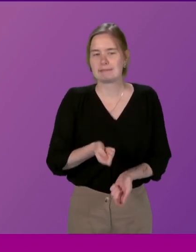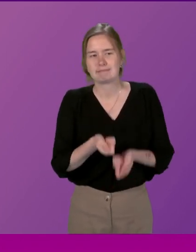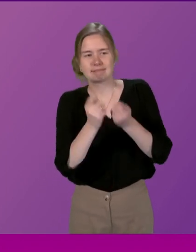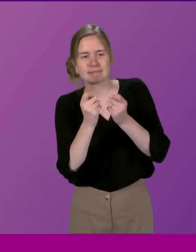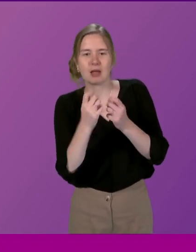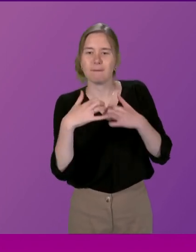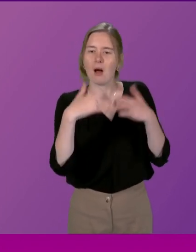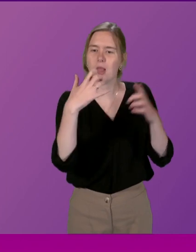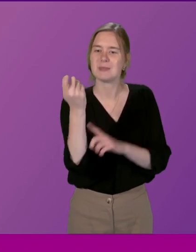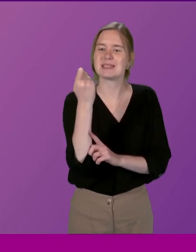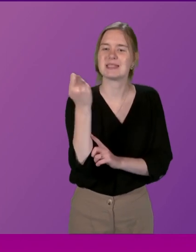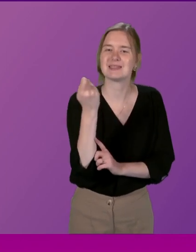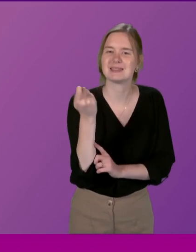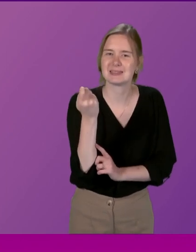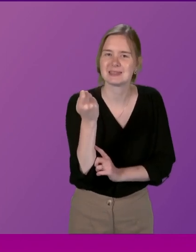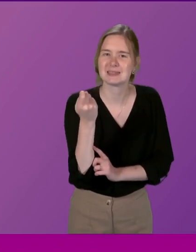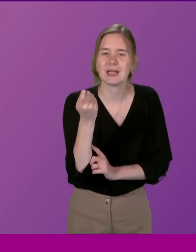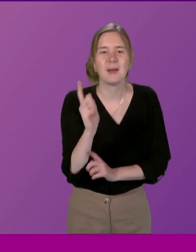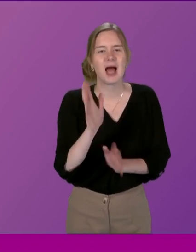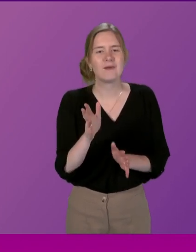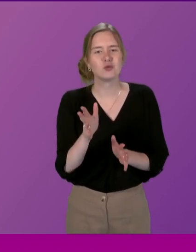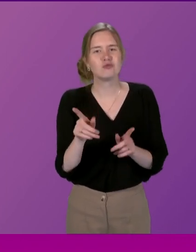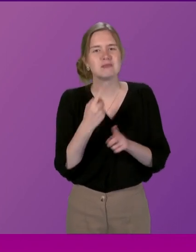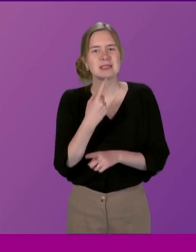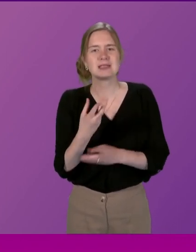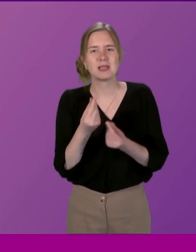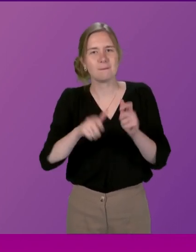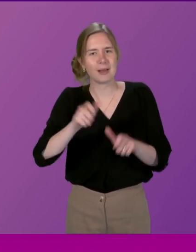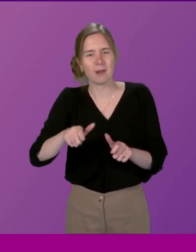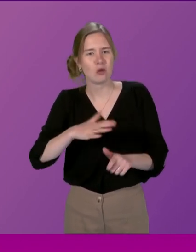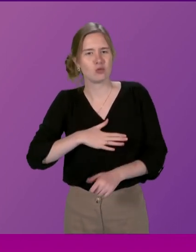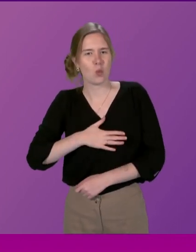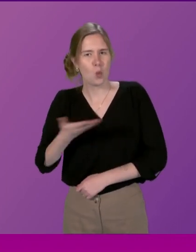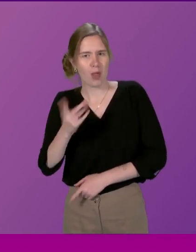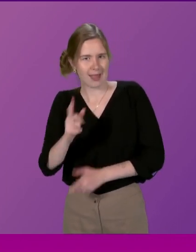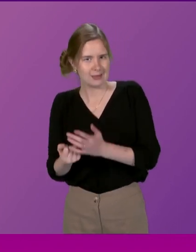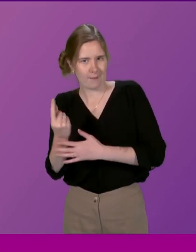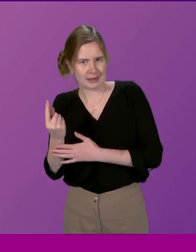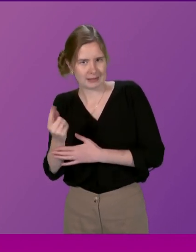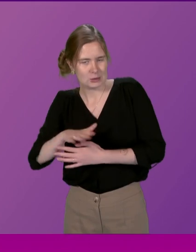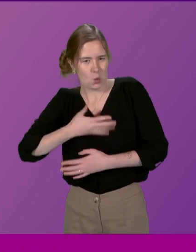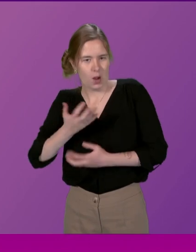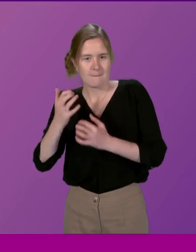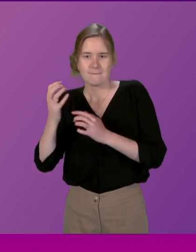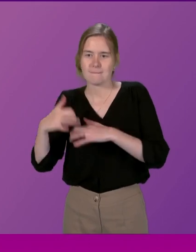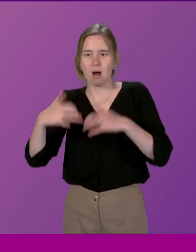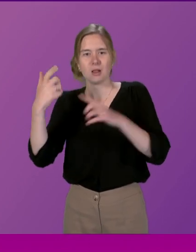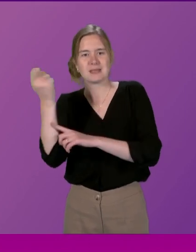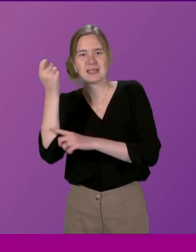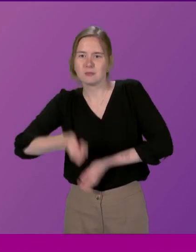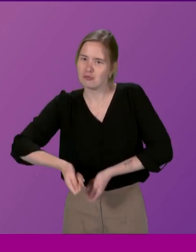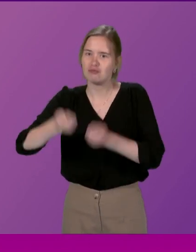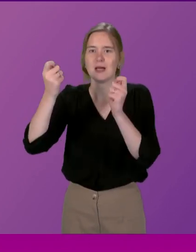parliament's successes but I have to say that some people do not want this to happen they do not want parliament's successes to be